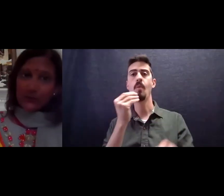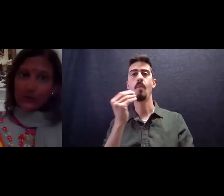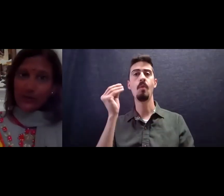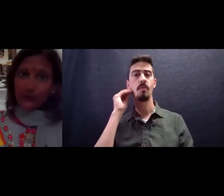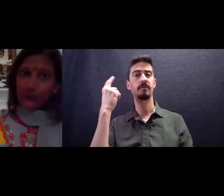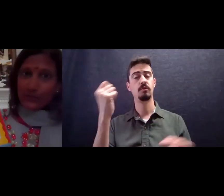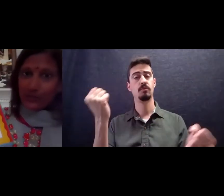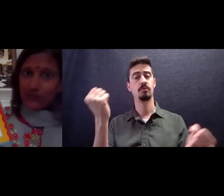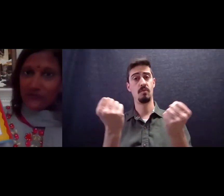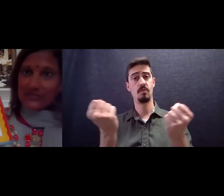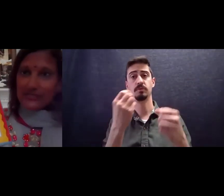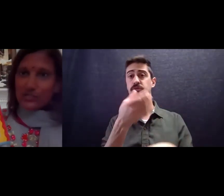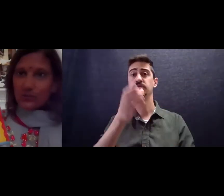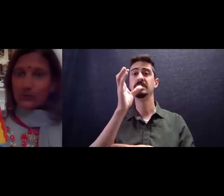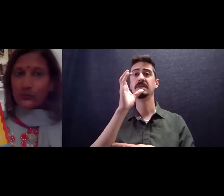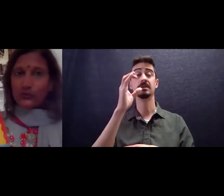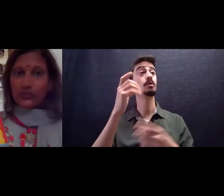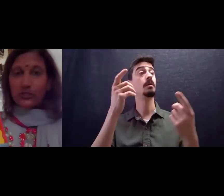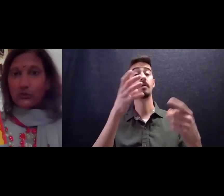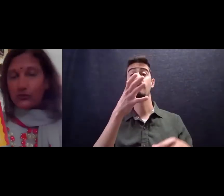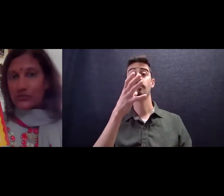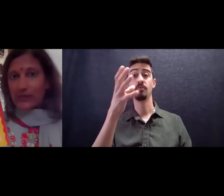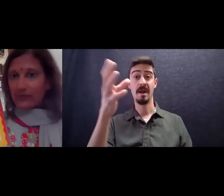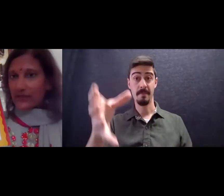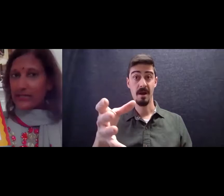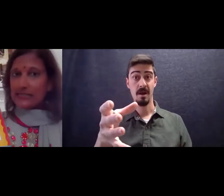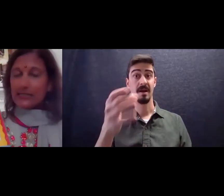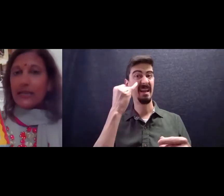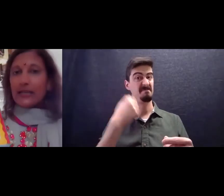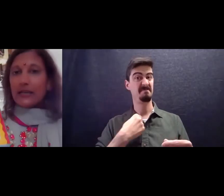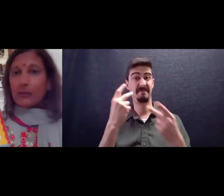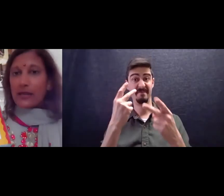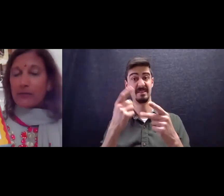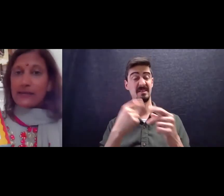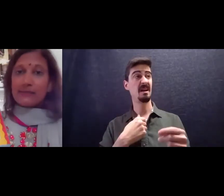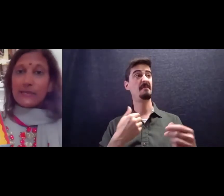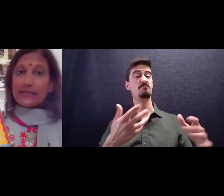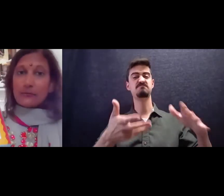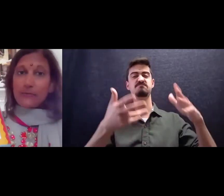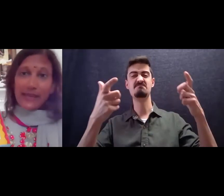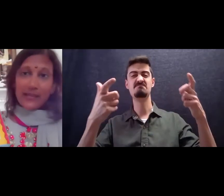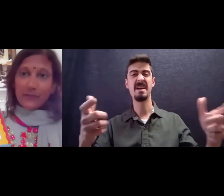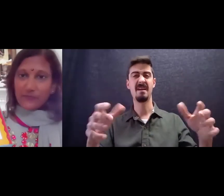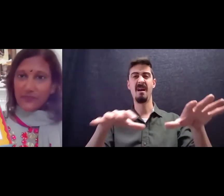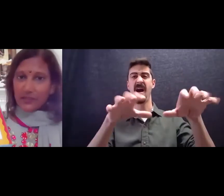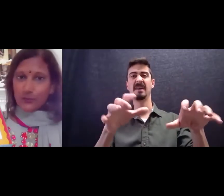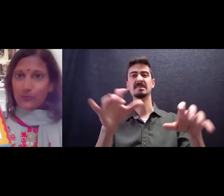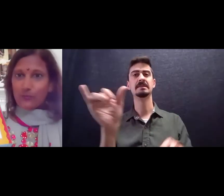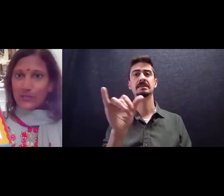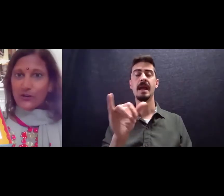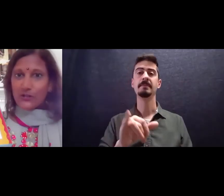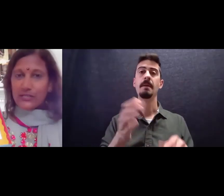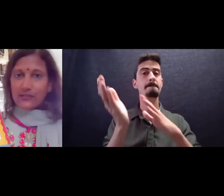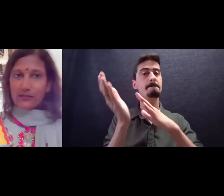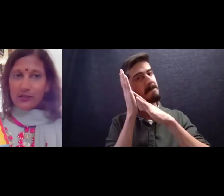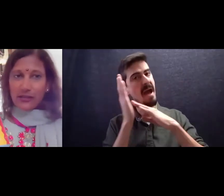grandmother whenever we would come visit she would order a huge slab of ice as big as a bed and it would